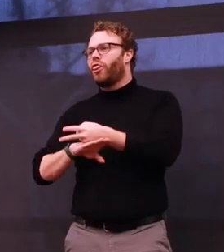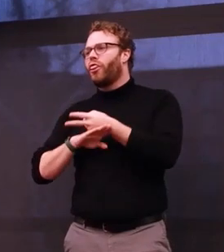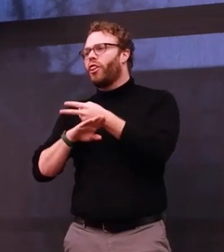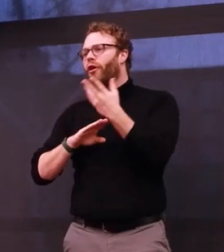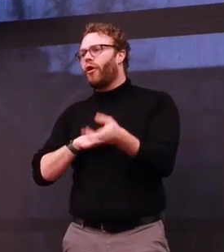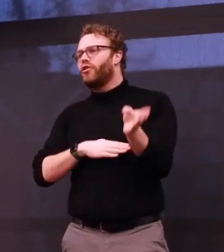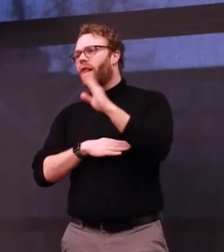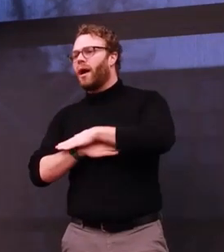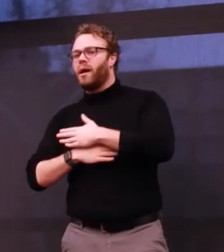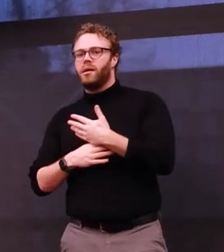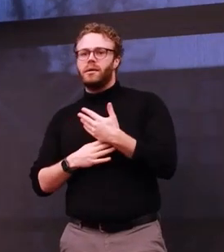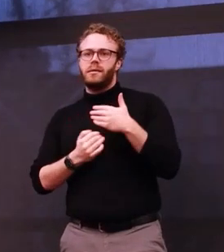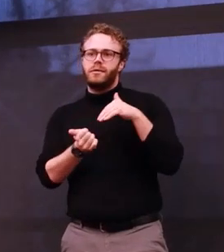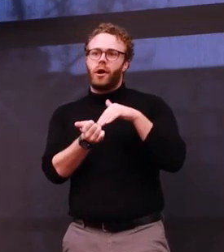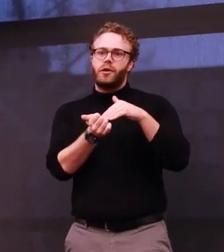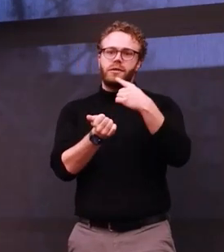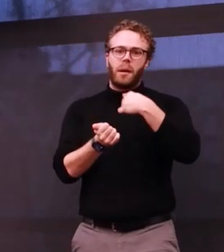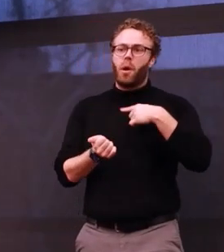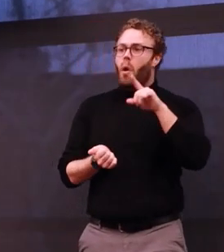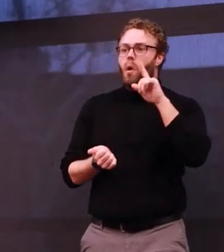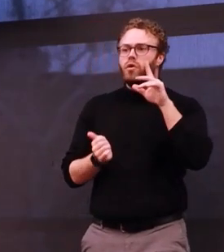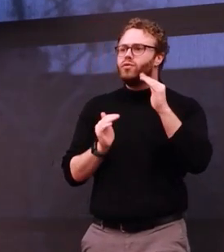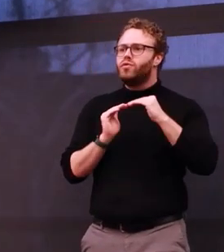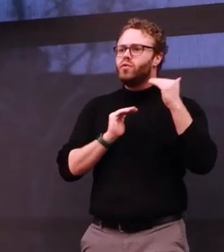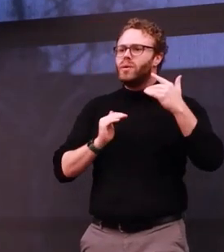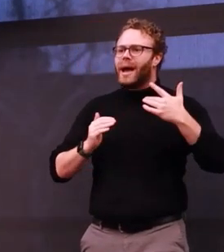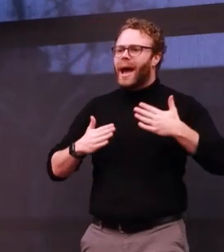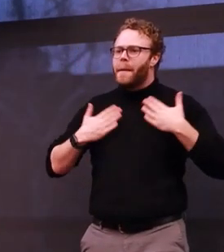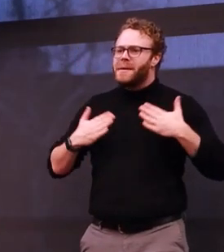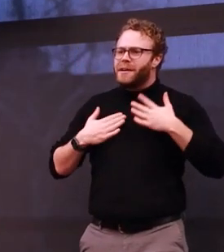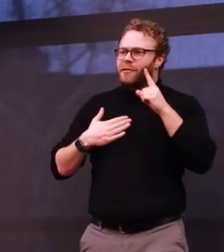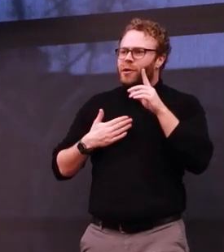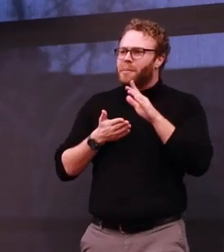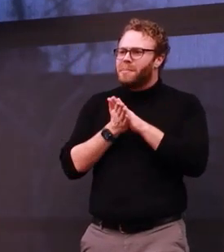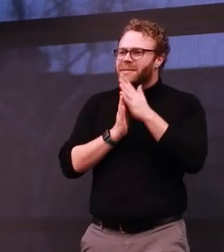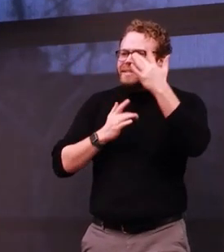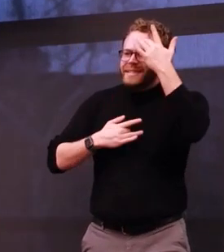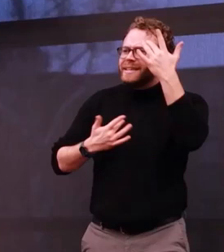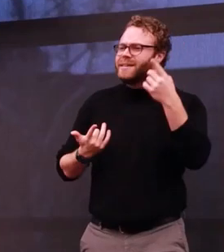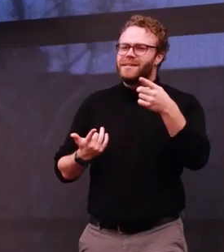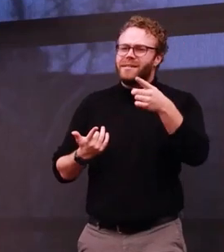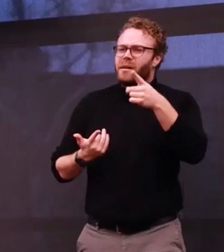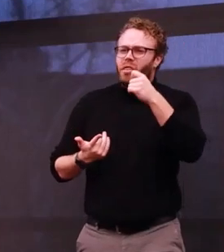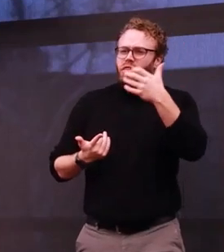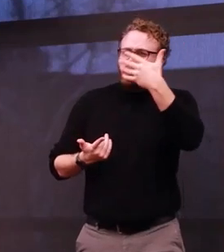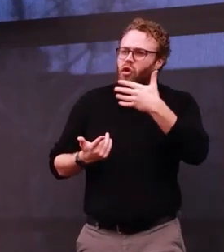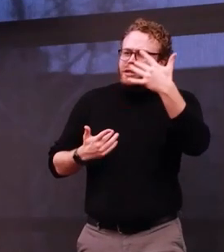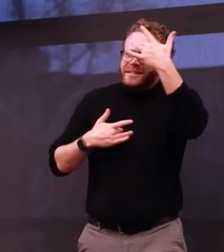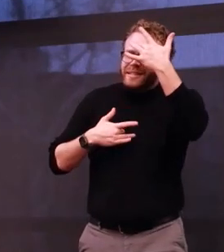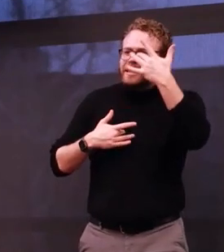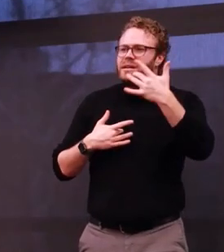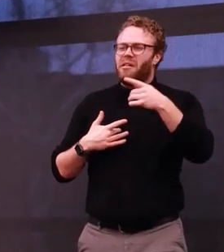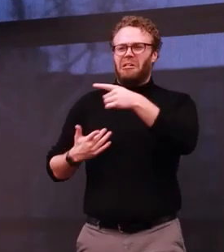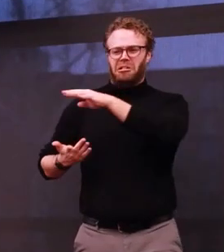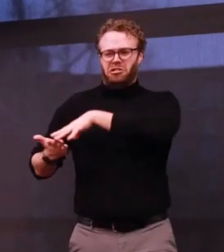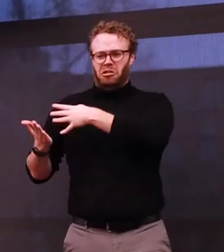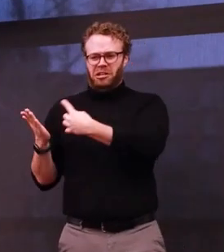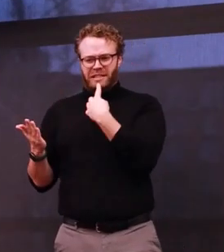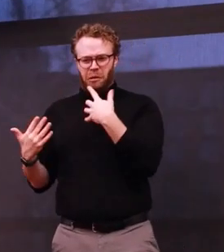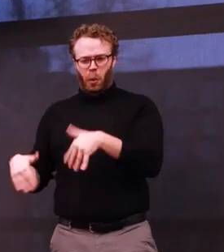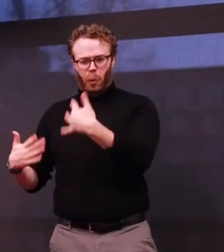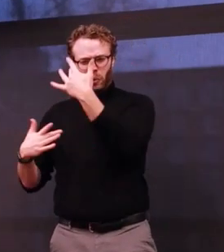told by doctors that I'm chimp-chimper to be sick, or that I don't look sick, or that I'm not really as sick as my chart says.